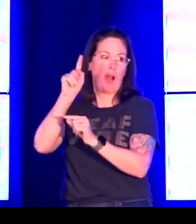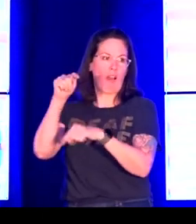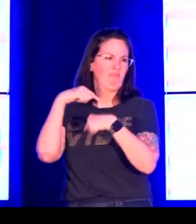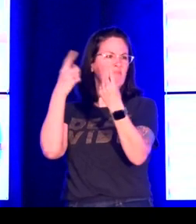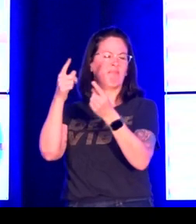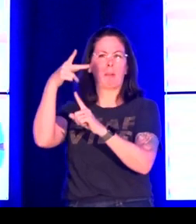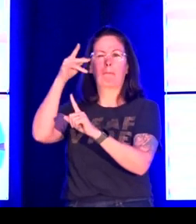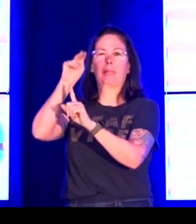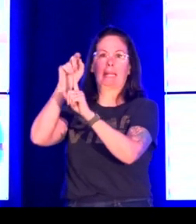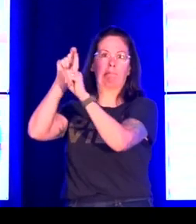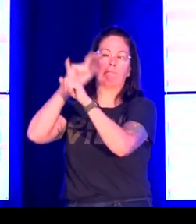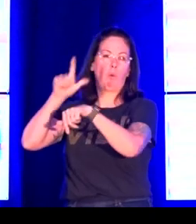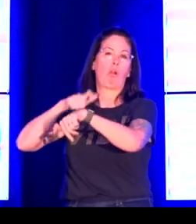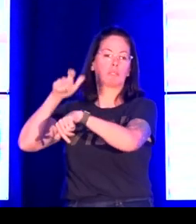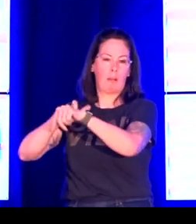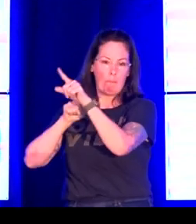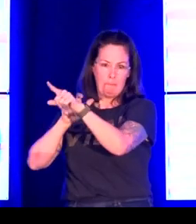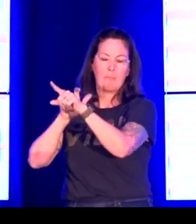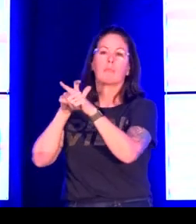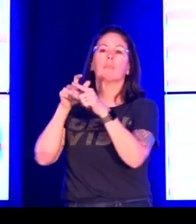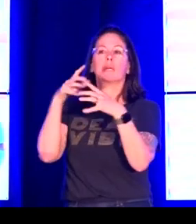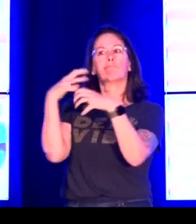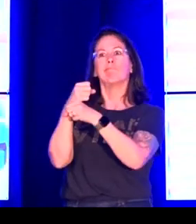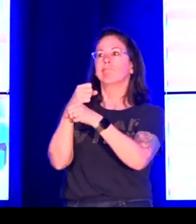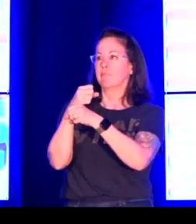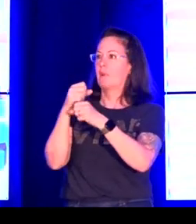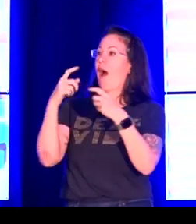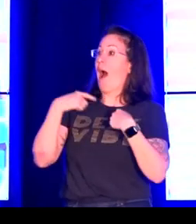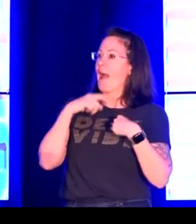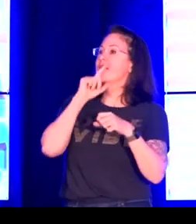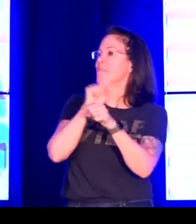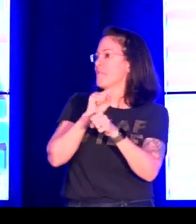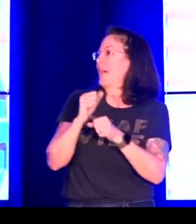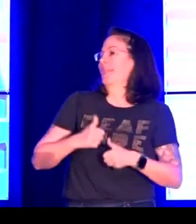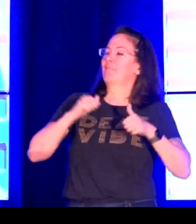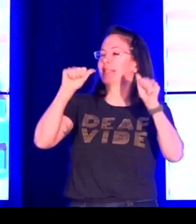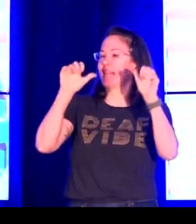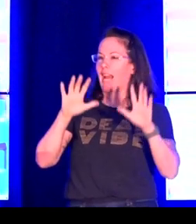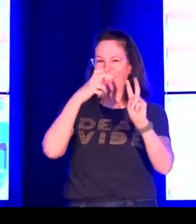This is an image from a tweet that was pinned on my Twitter account for a long time.